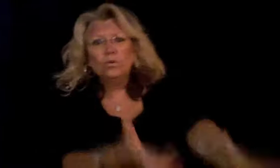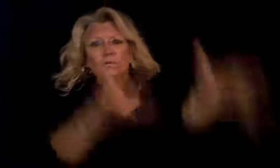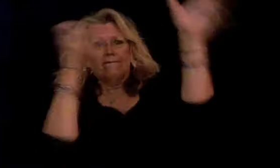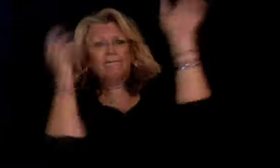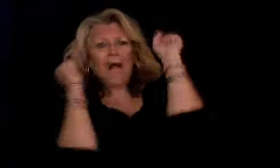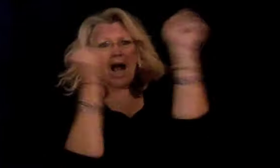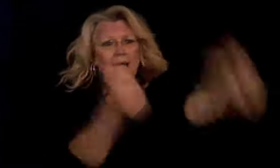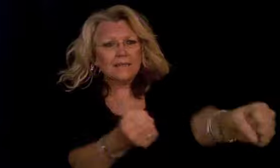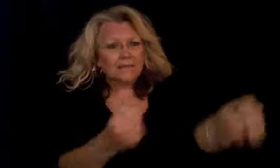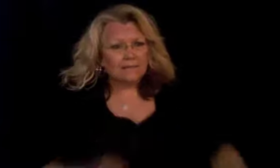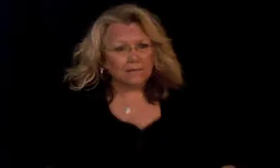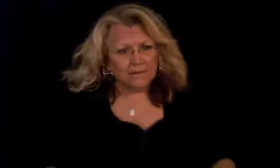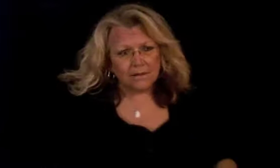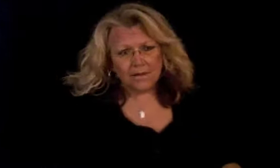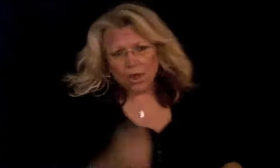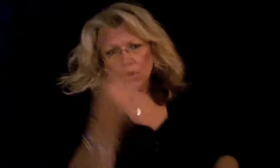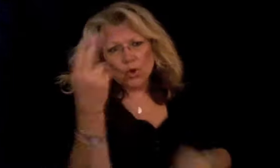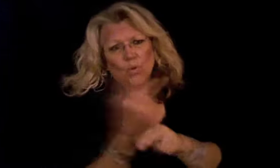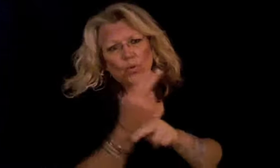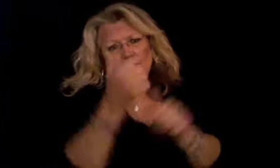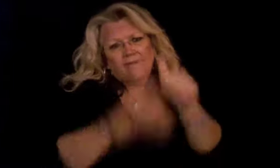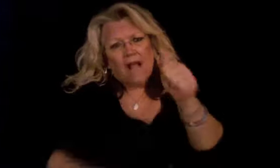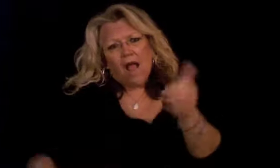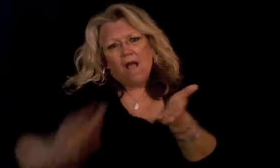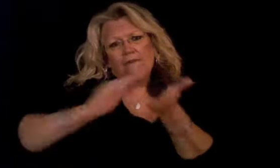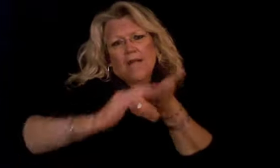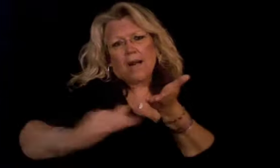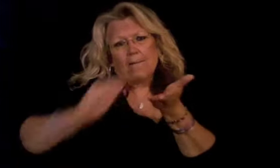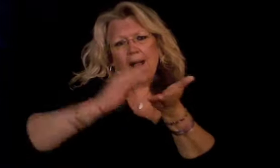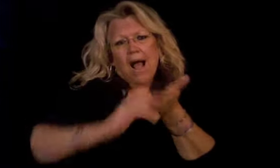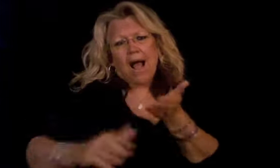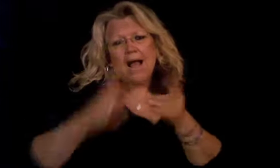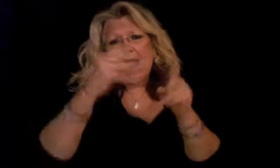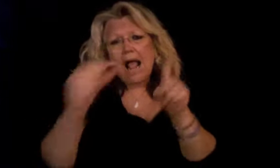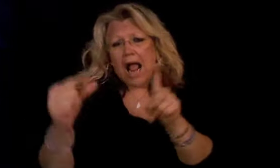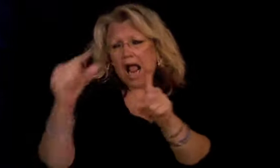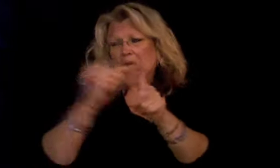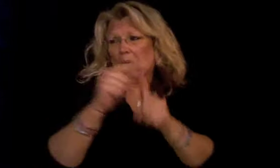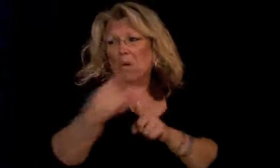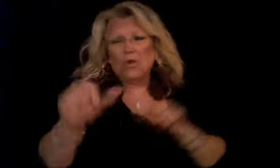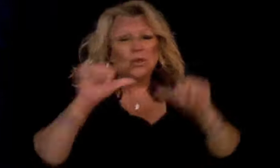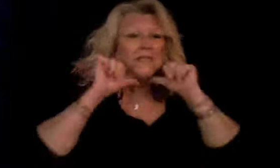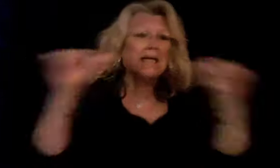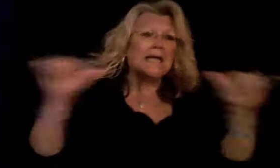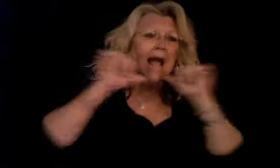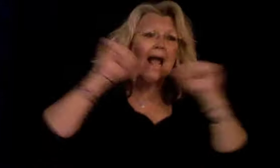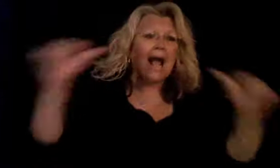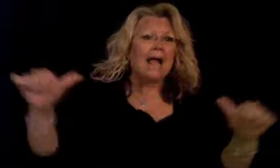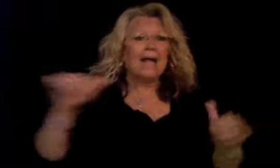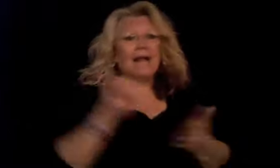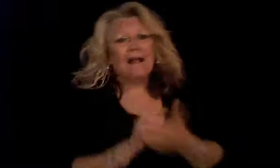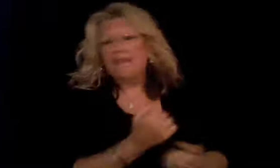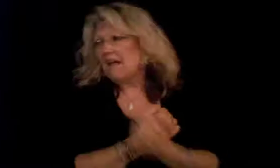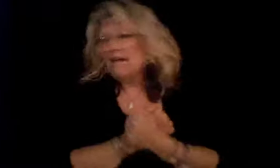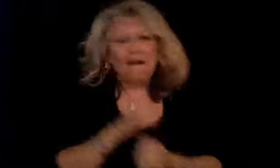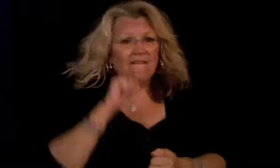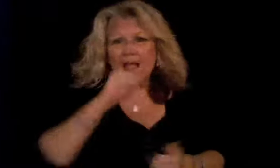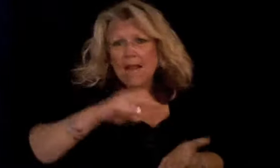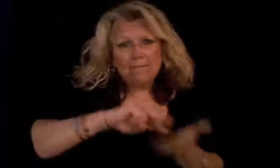fast Use every alibi and words of denial That love ain't